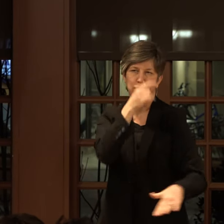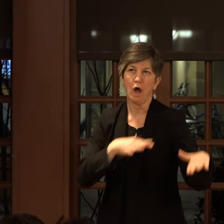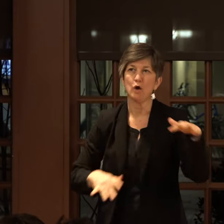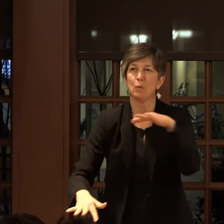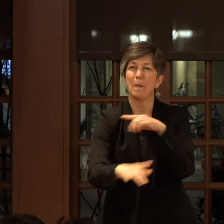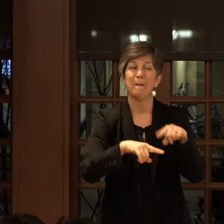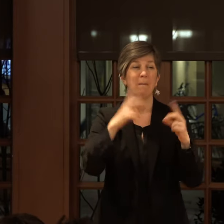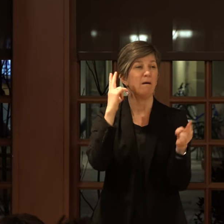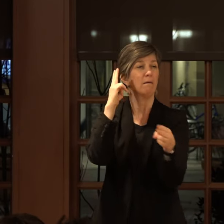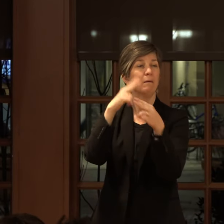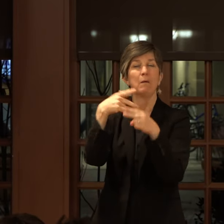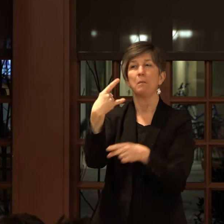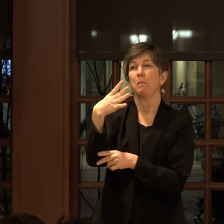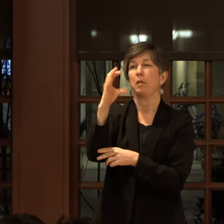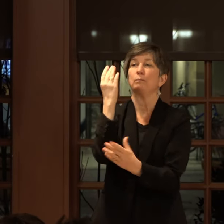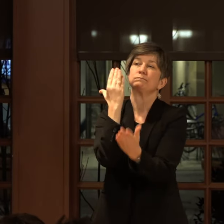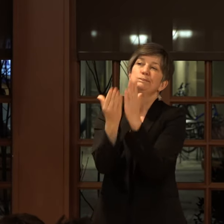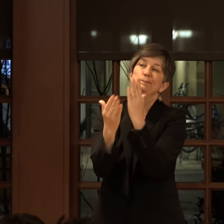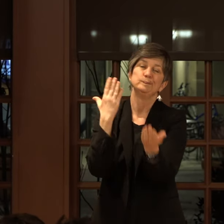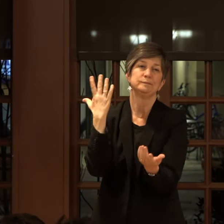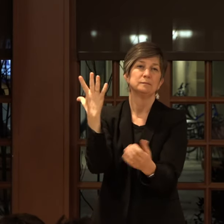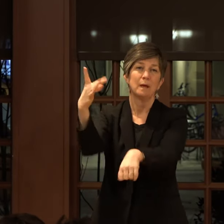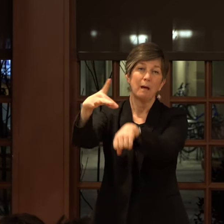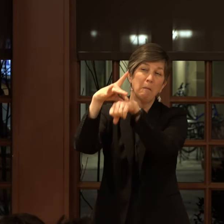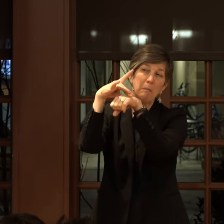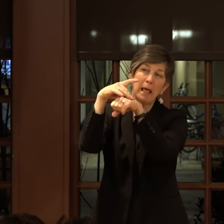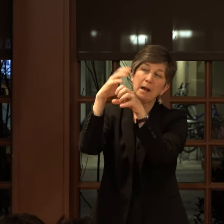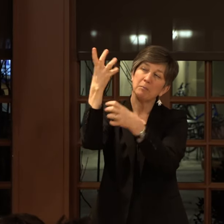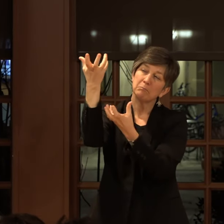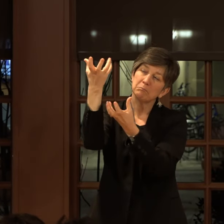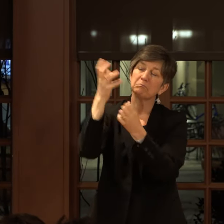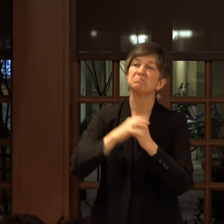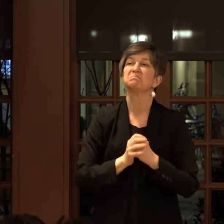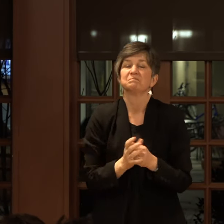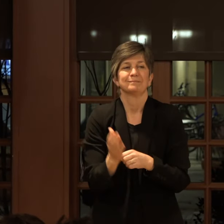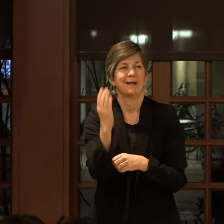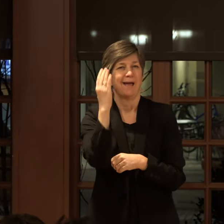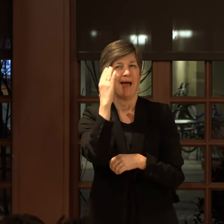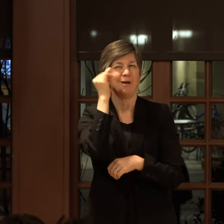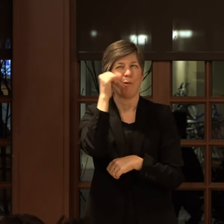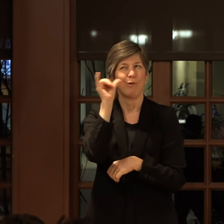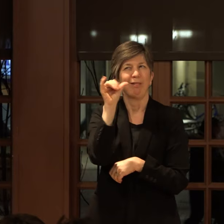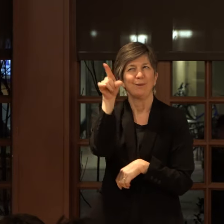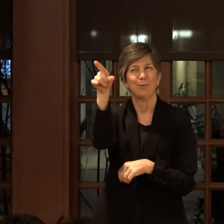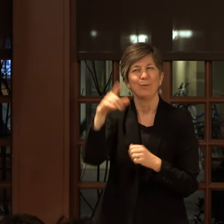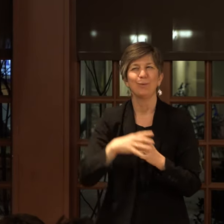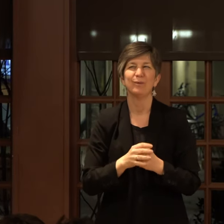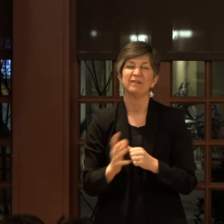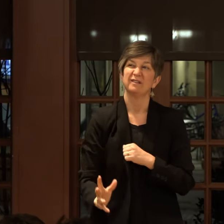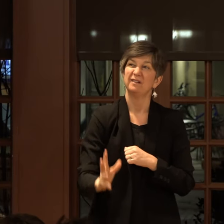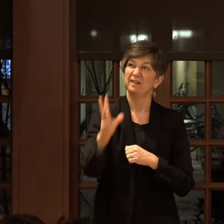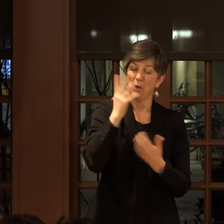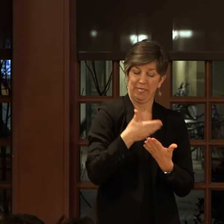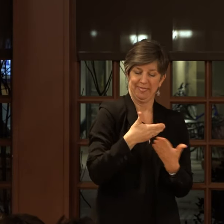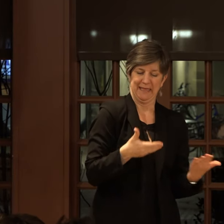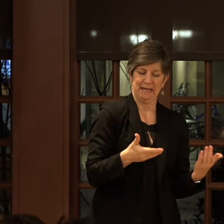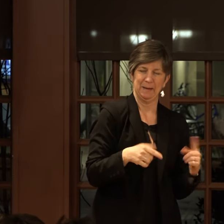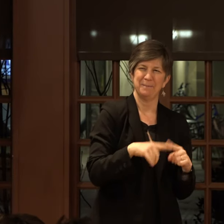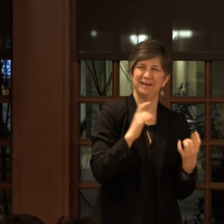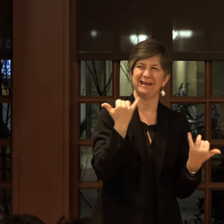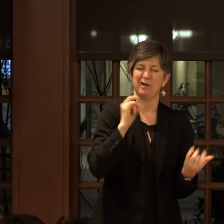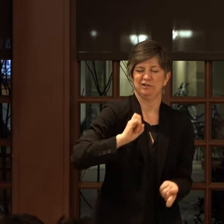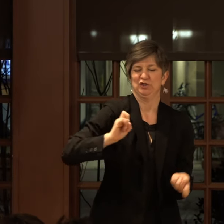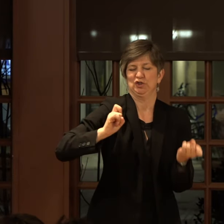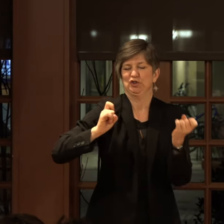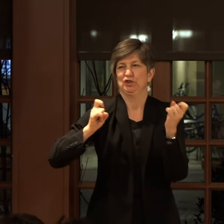call you Pluto anyway. Planet, too. I know a girl like you, who used to be a thing she isn't anymore,